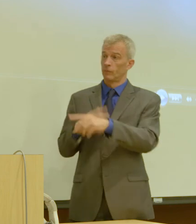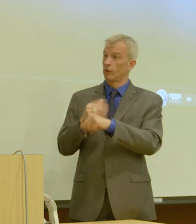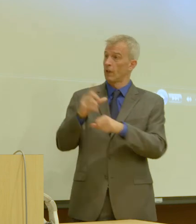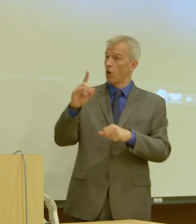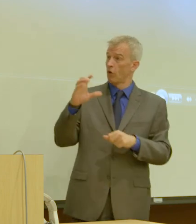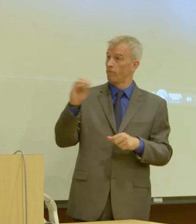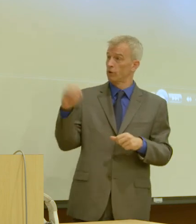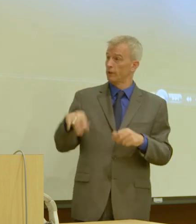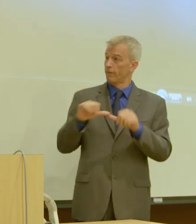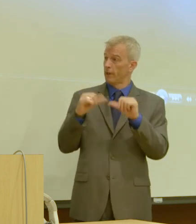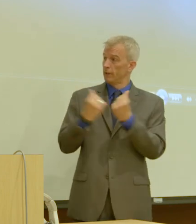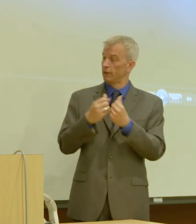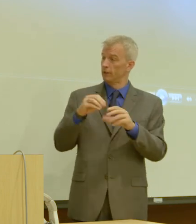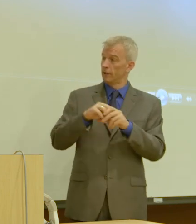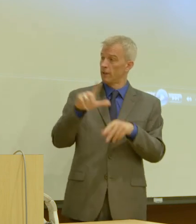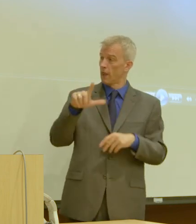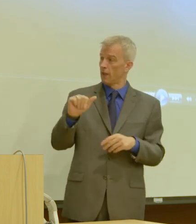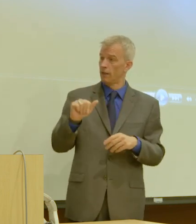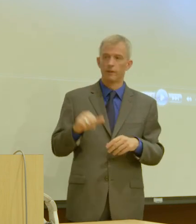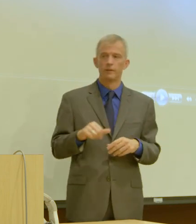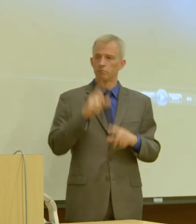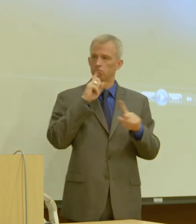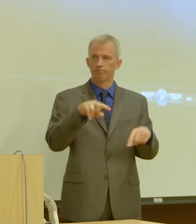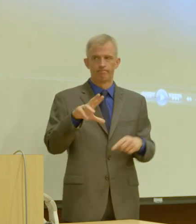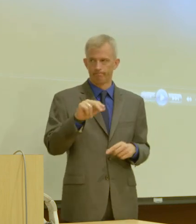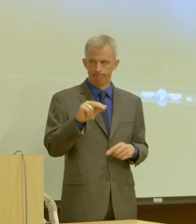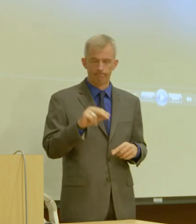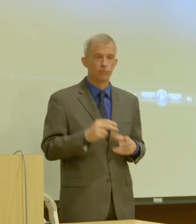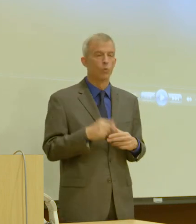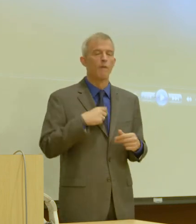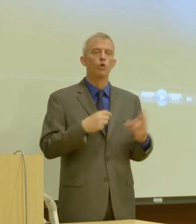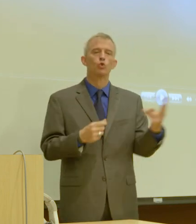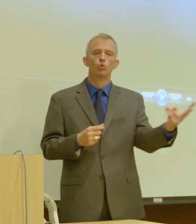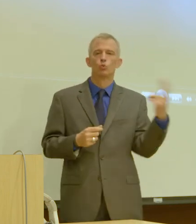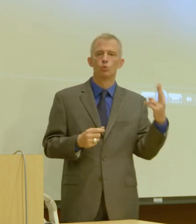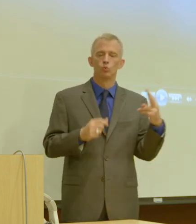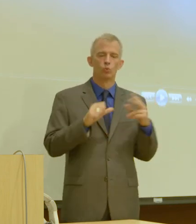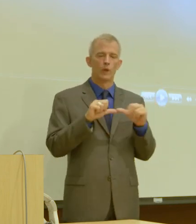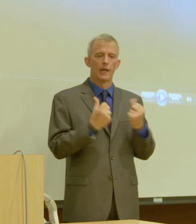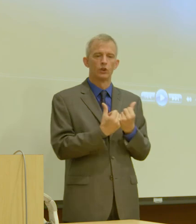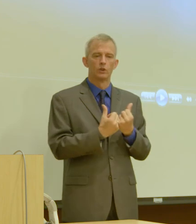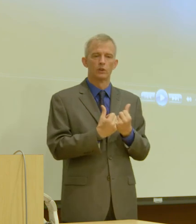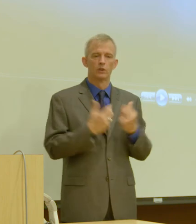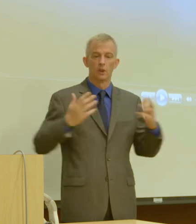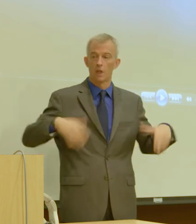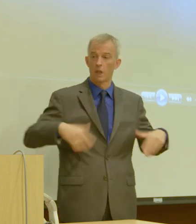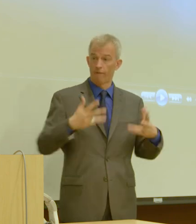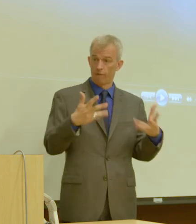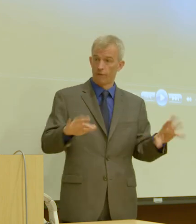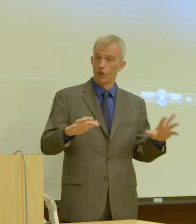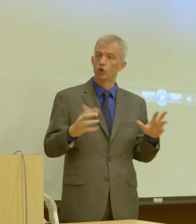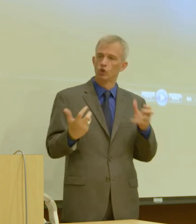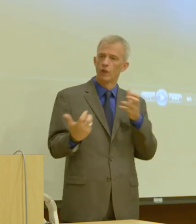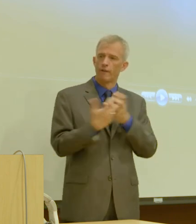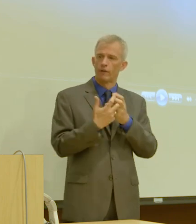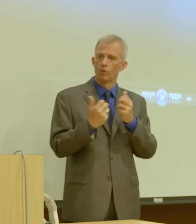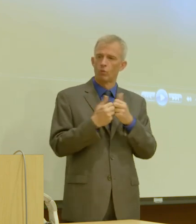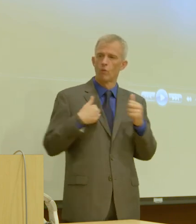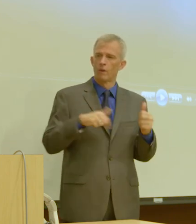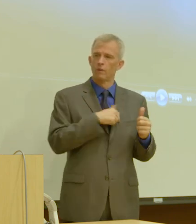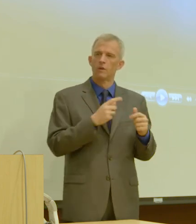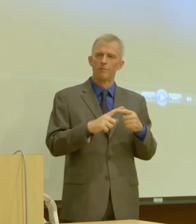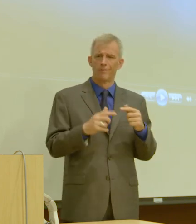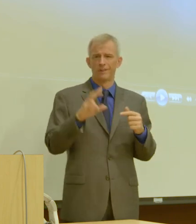No, we did not. We have two agencies that have not finished interfacing with us, but the vast